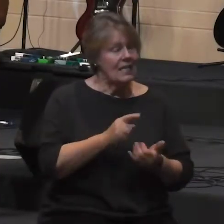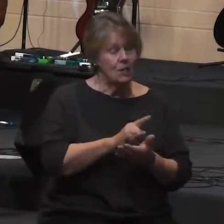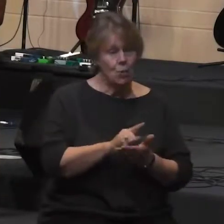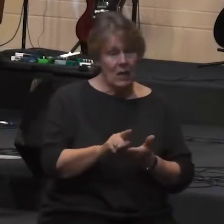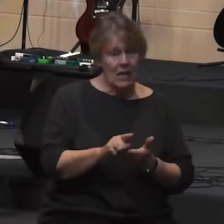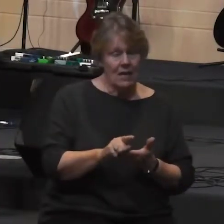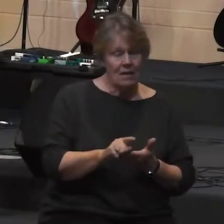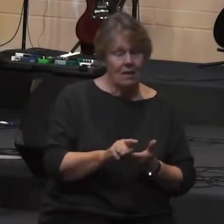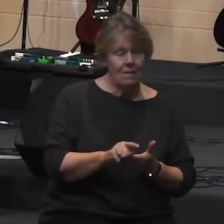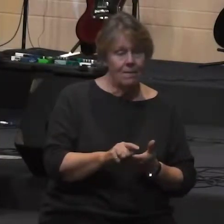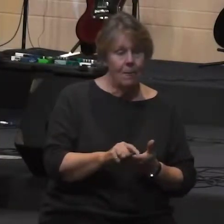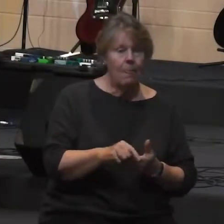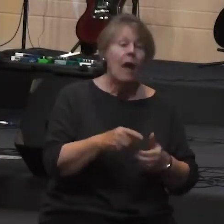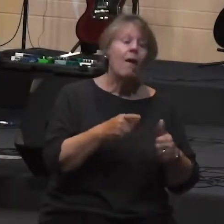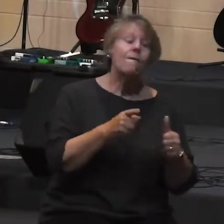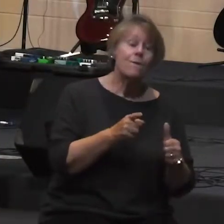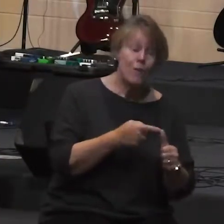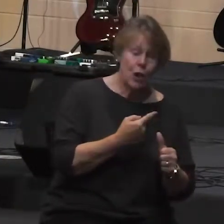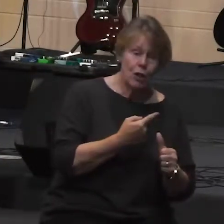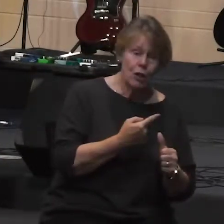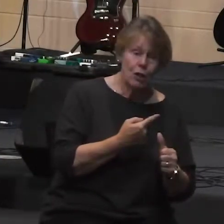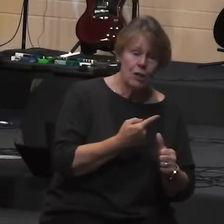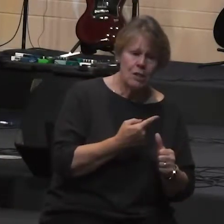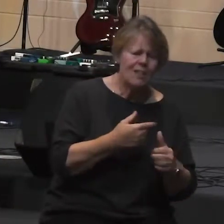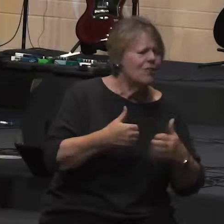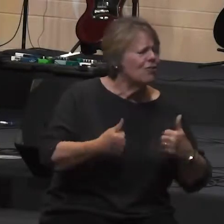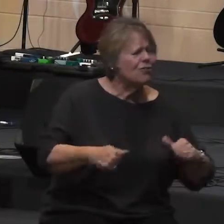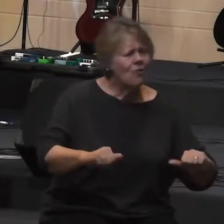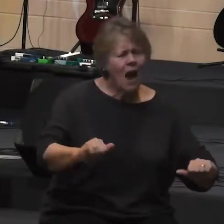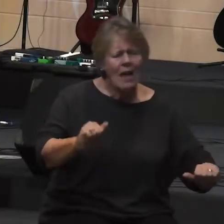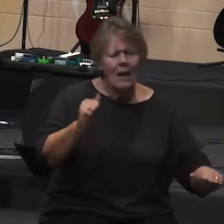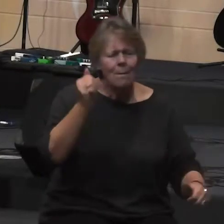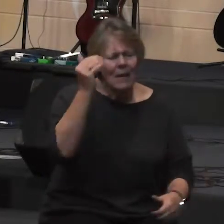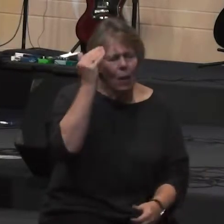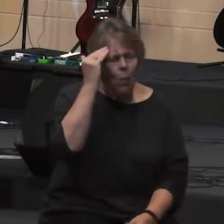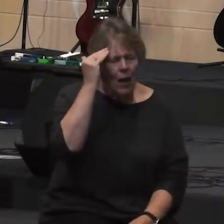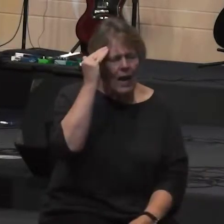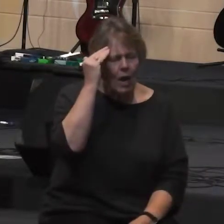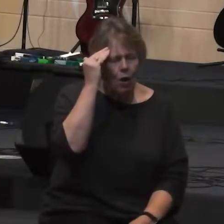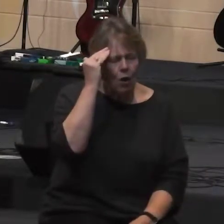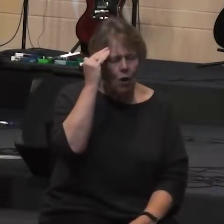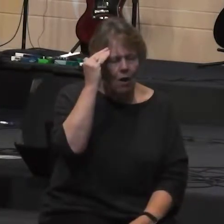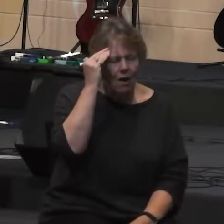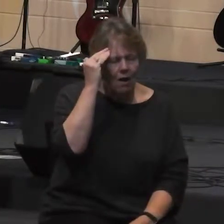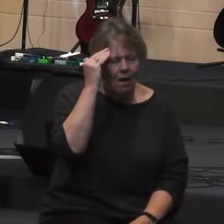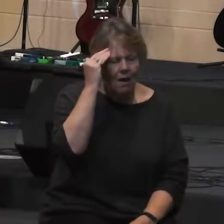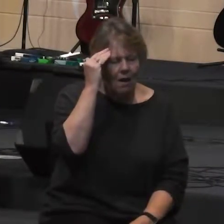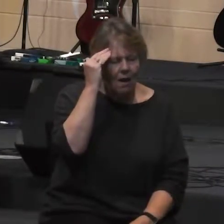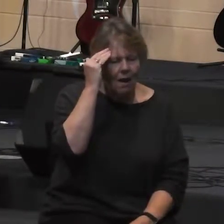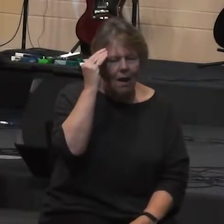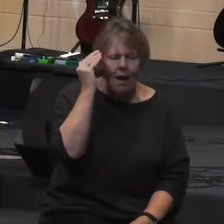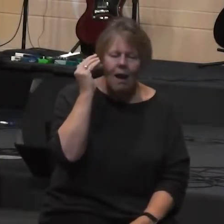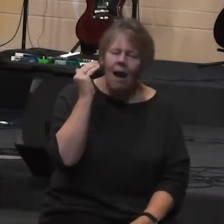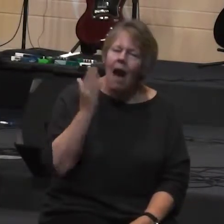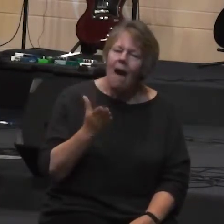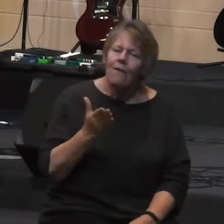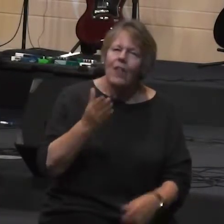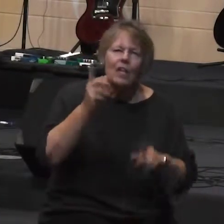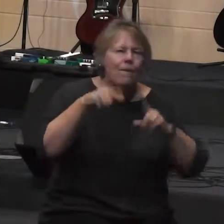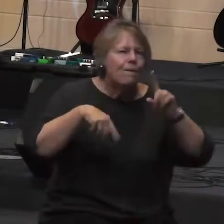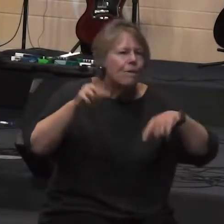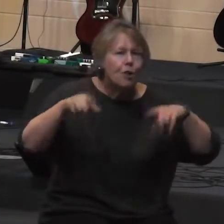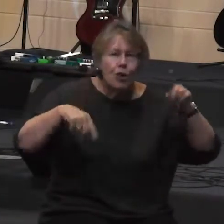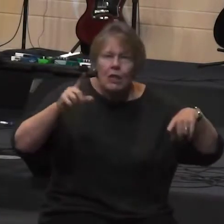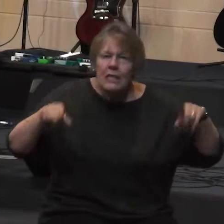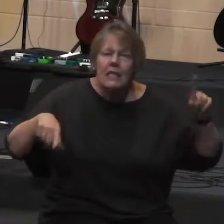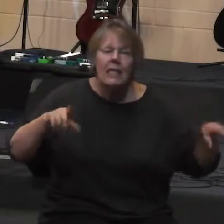first just try and be aware of the wild luxurious diversity of food that